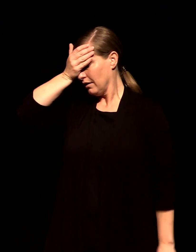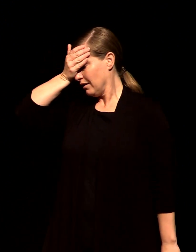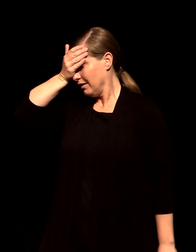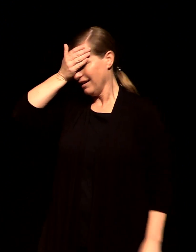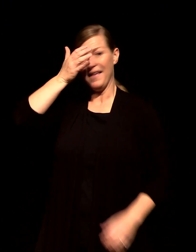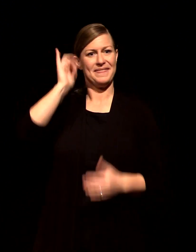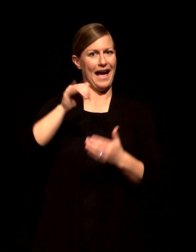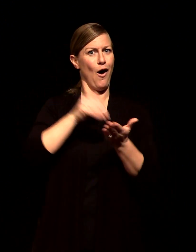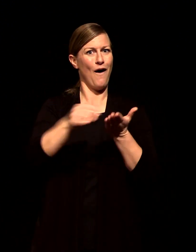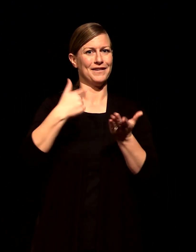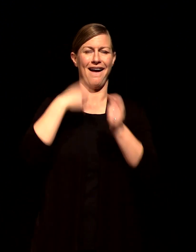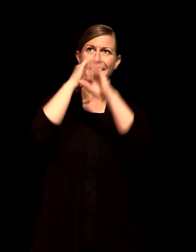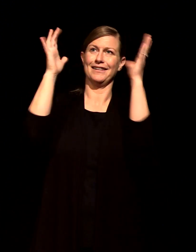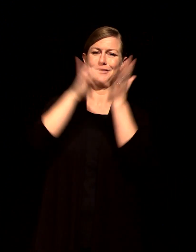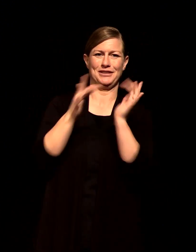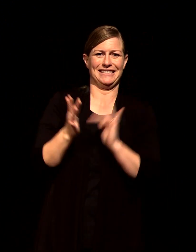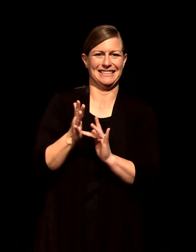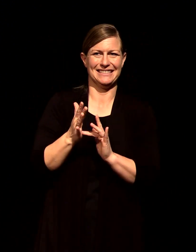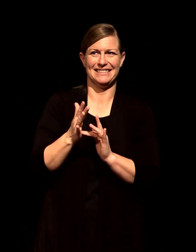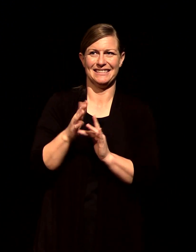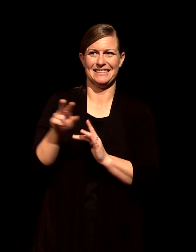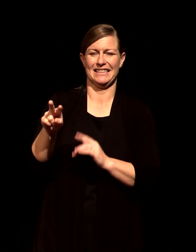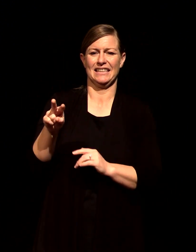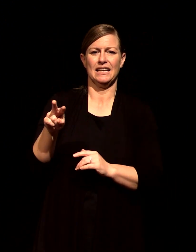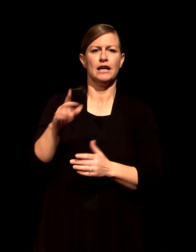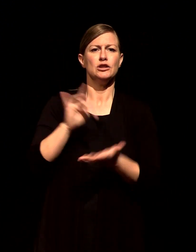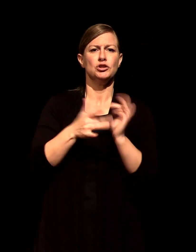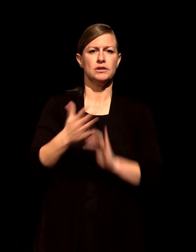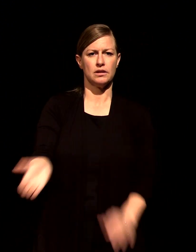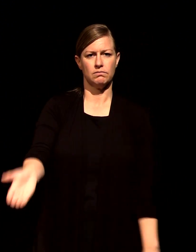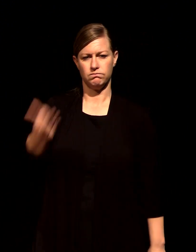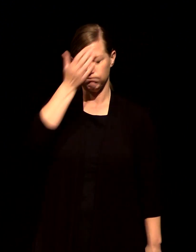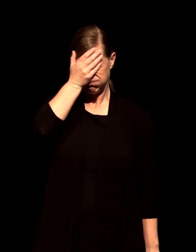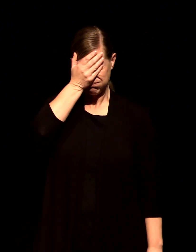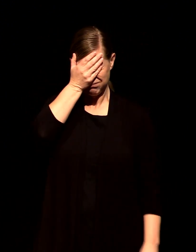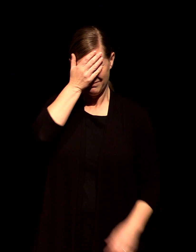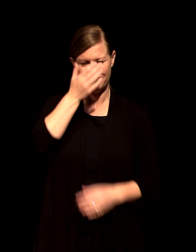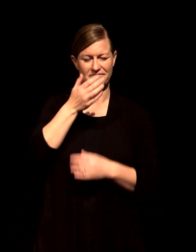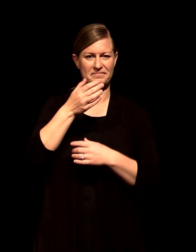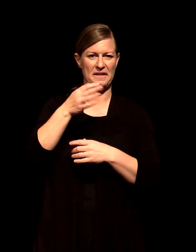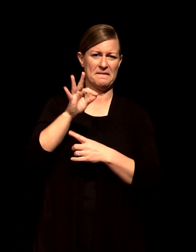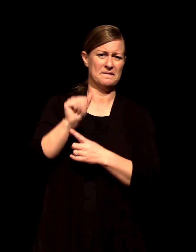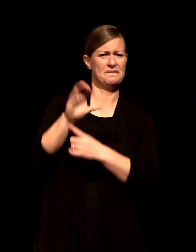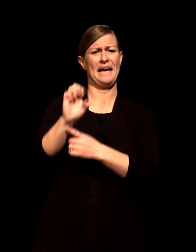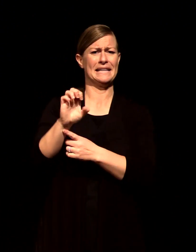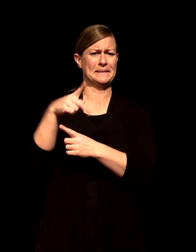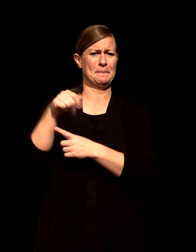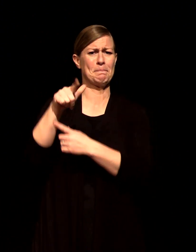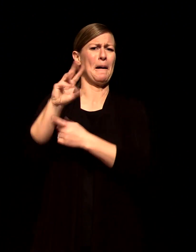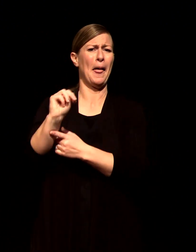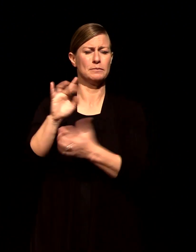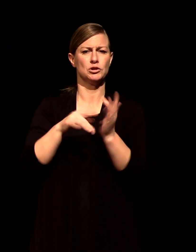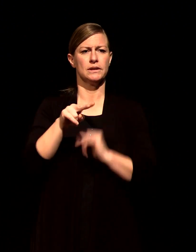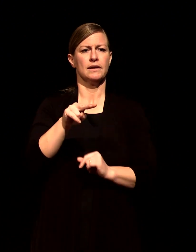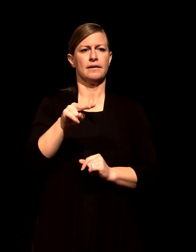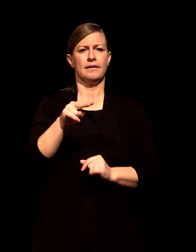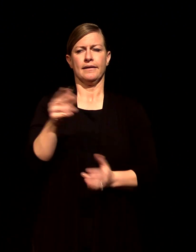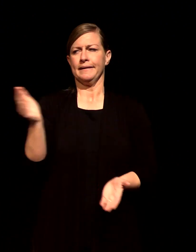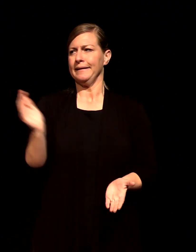palm face Jesus right oh no not again but Hebrews tells us that he's